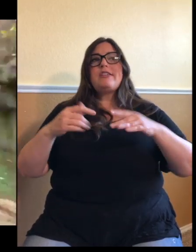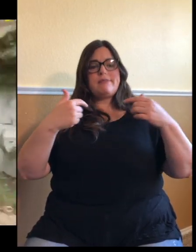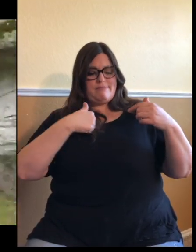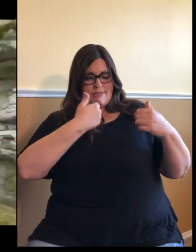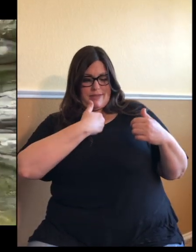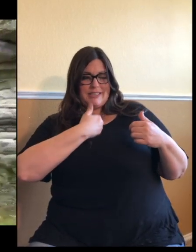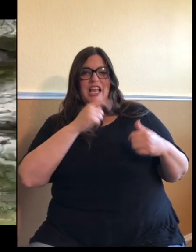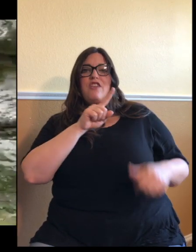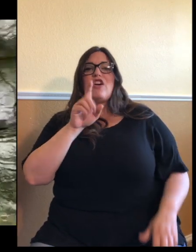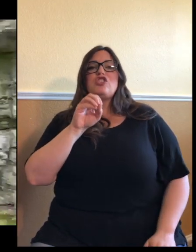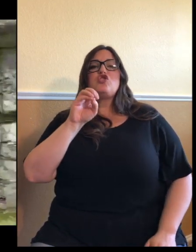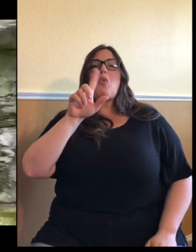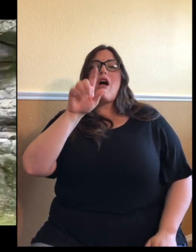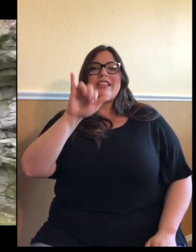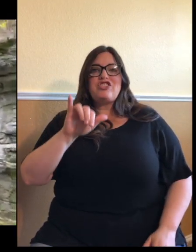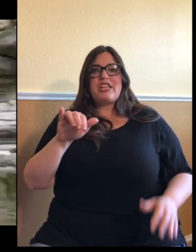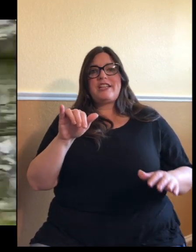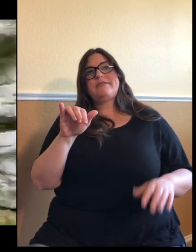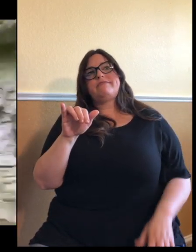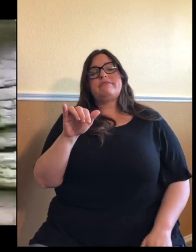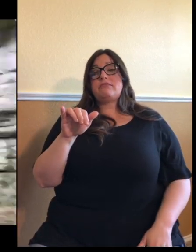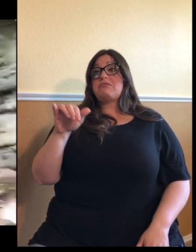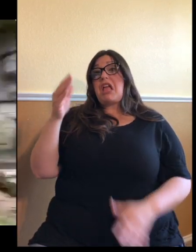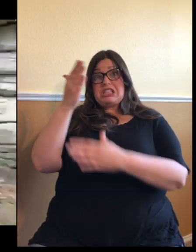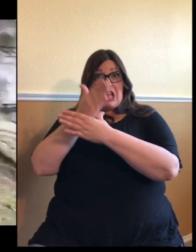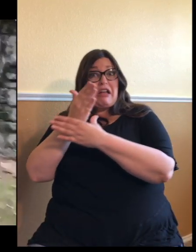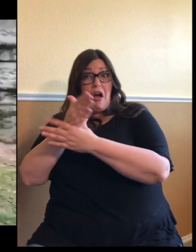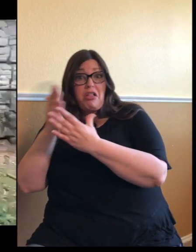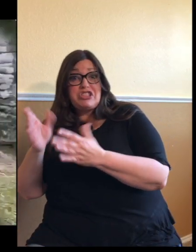Experience is a lot. Psychology. People are getting psychology degrees. Psychology degrees, yeah.